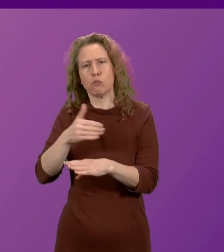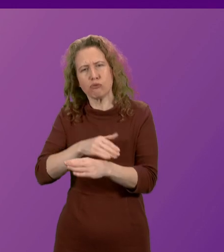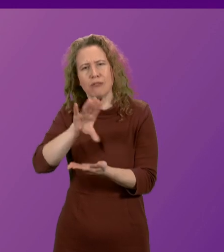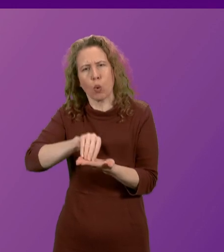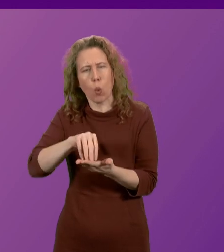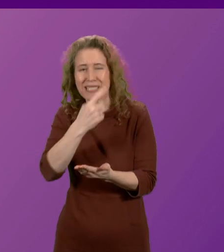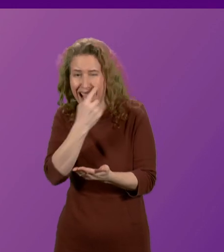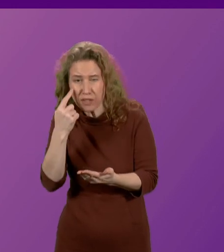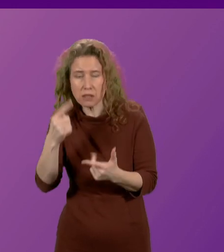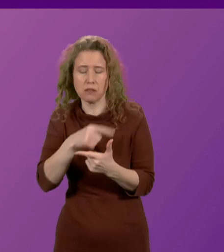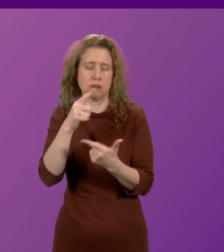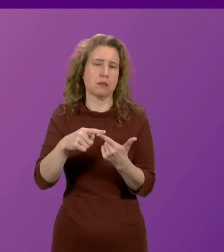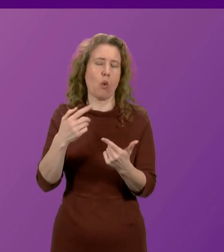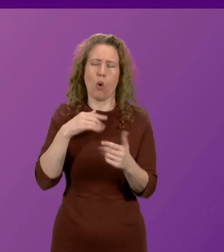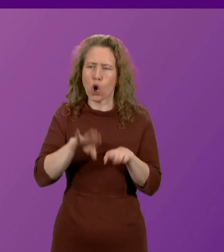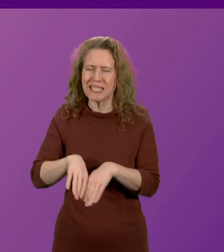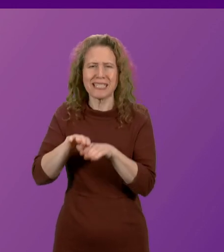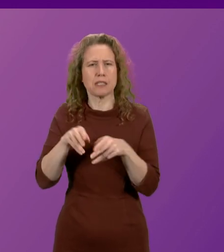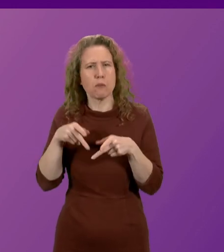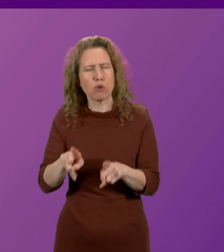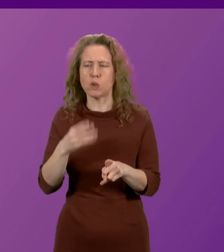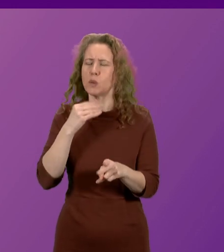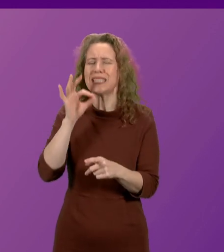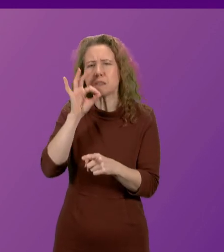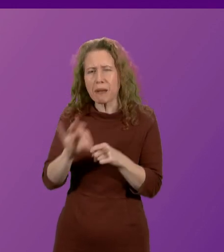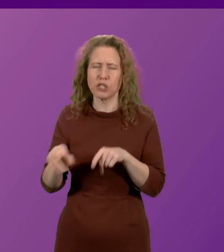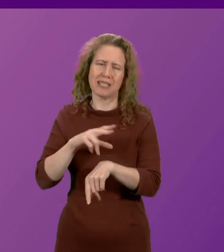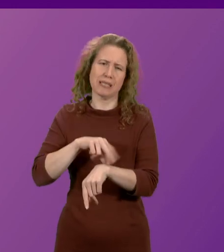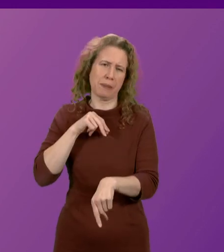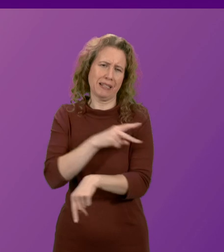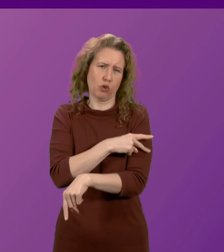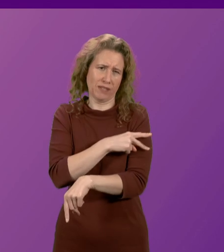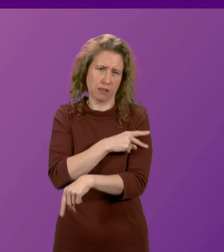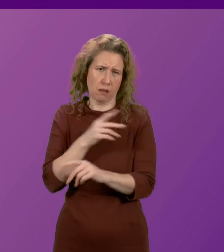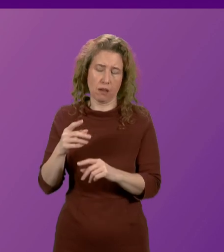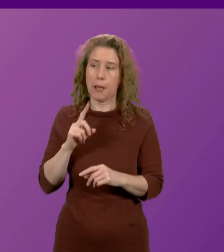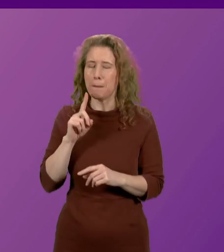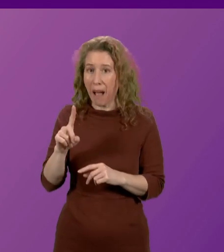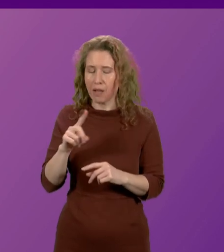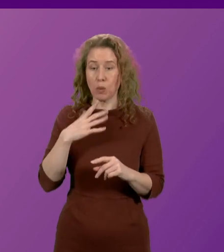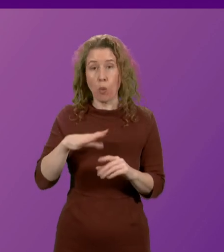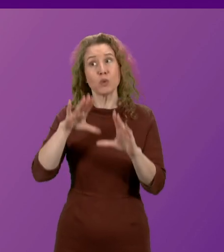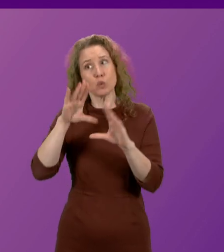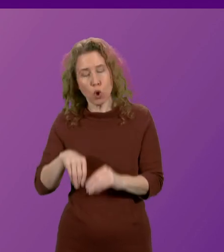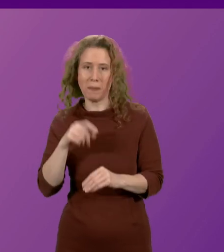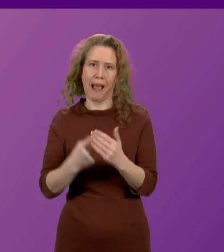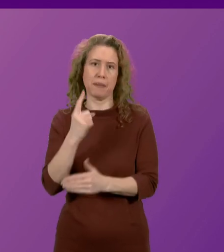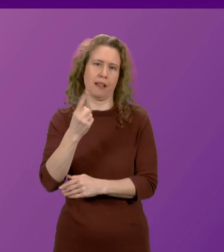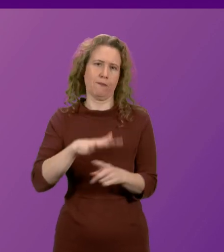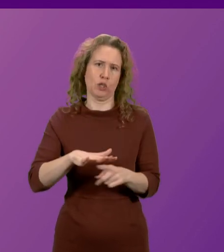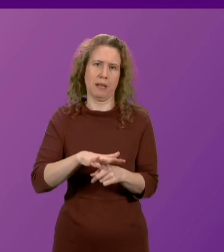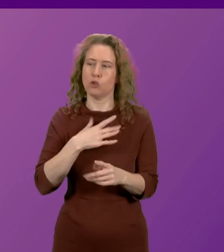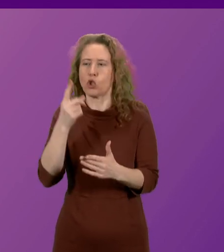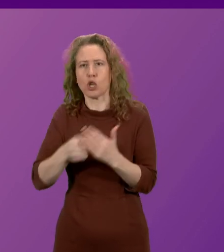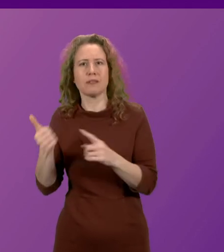and a greater consistency in approach and use of specialist police officers. But it is the ending of such violence that should be our